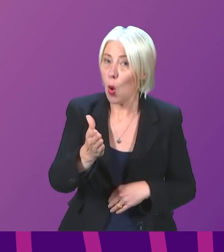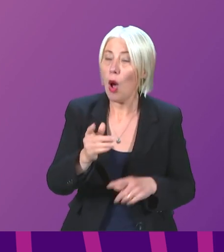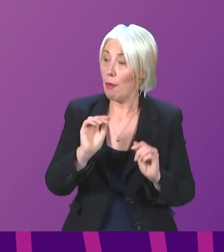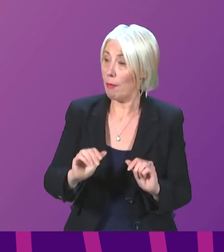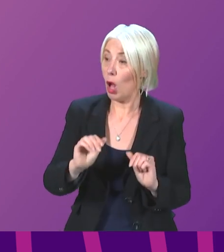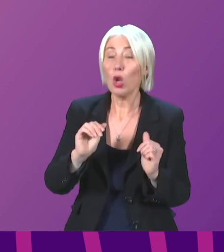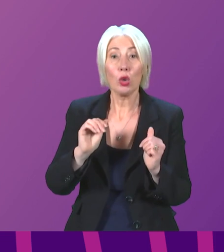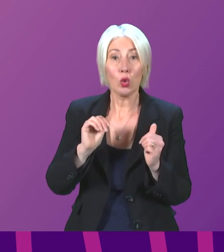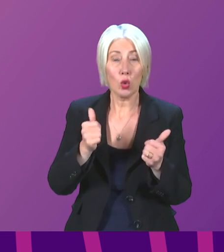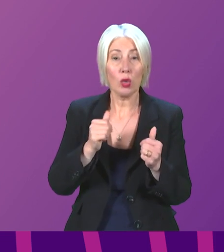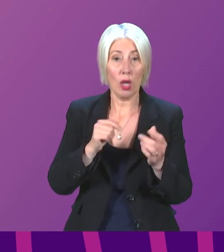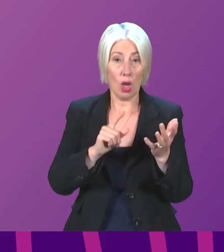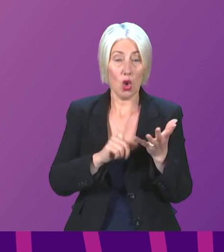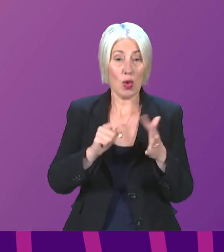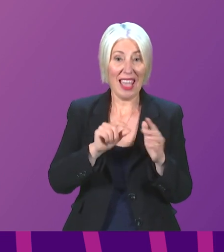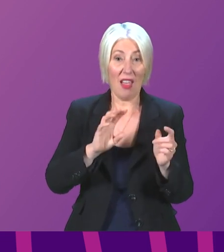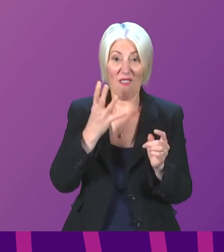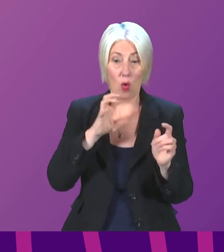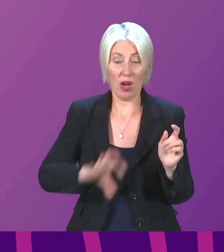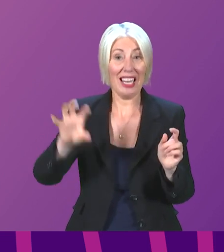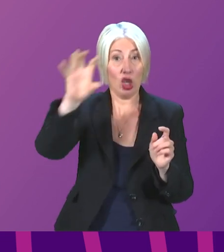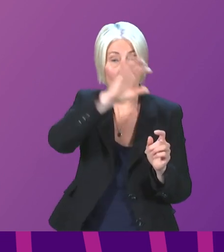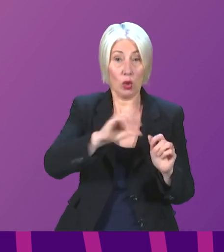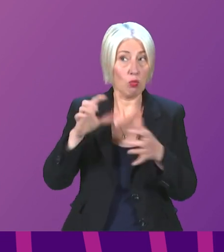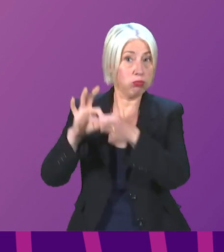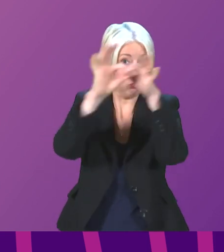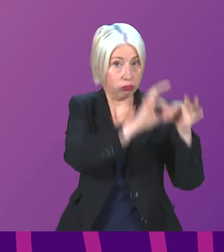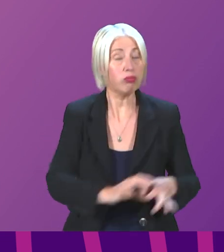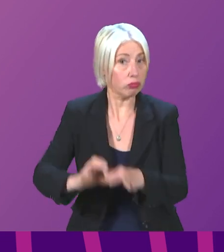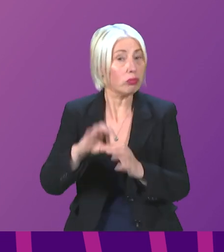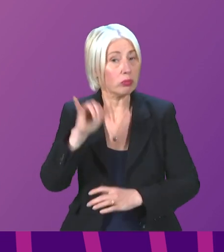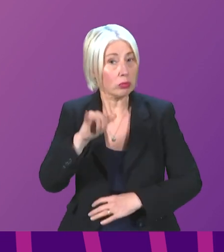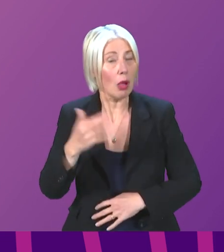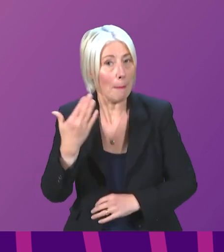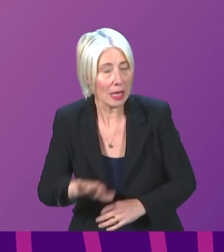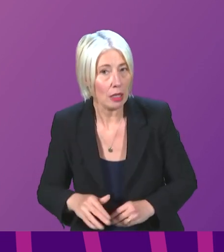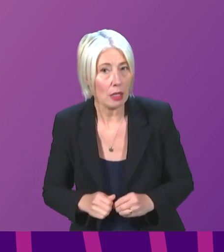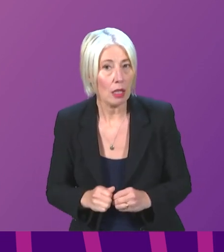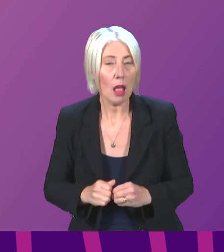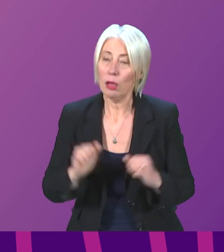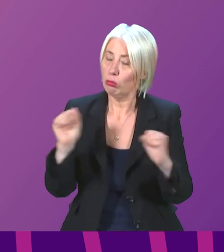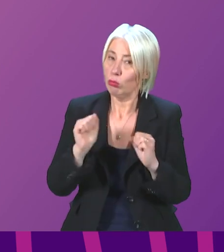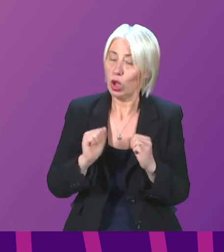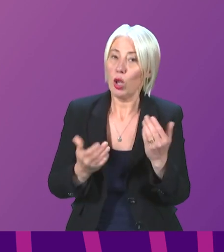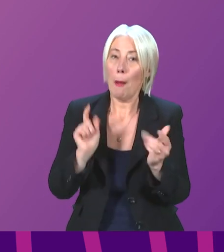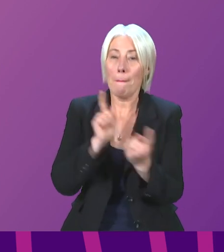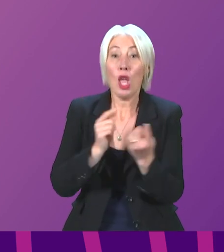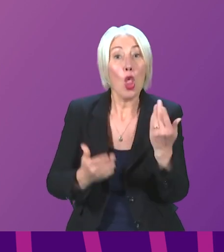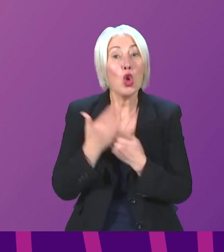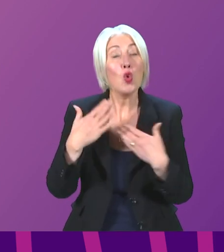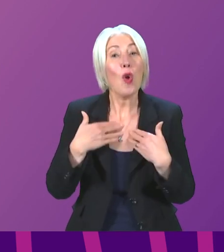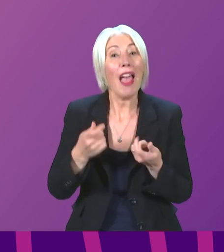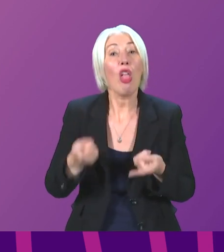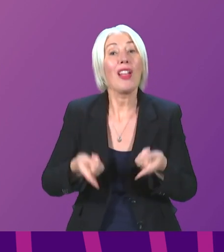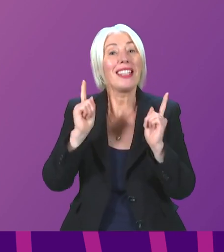is good Four Nations working, I have to say, although obviously I haven't had the opportunity to meet the new Health Secretary, but I'm certain that will continue